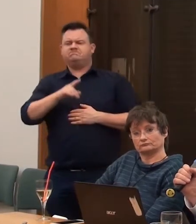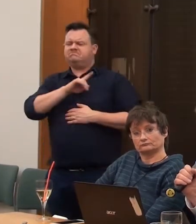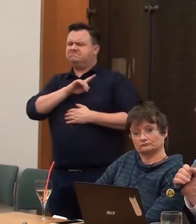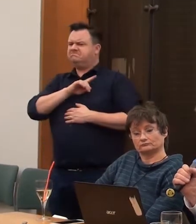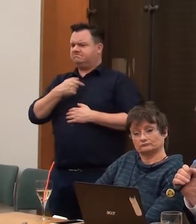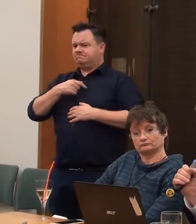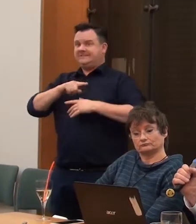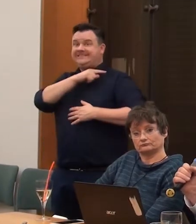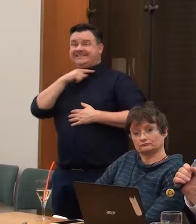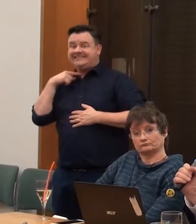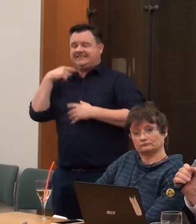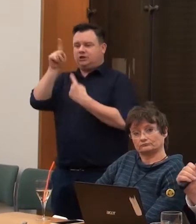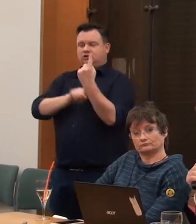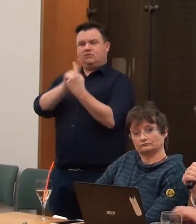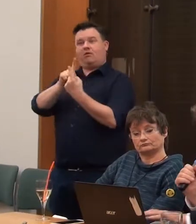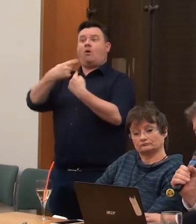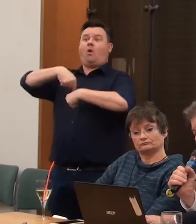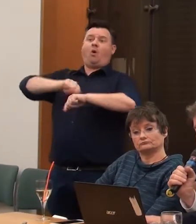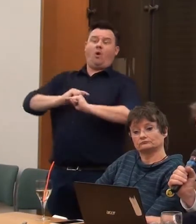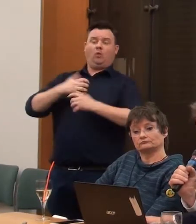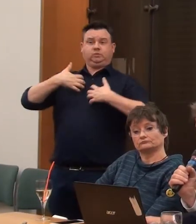other for everybody's general delight.